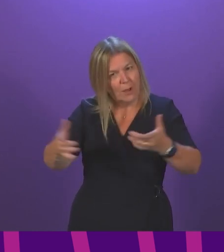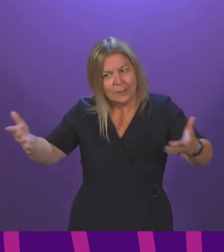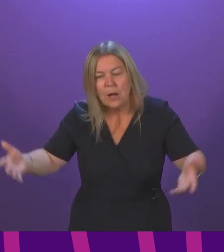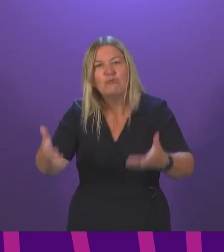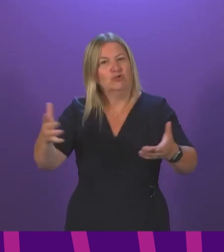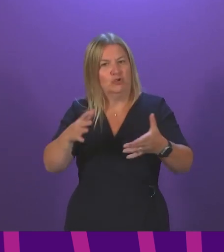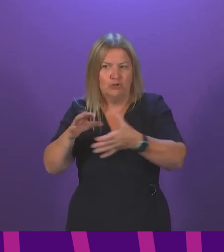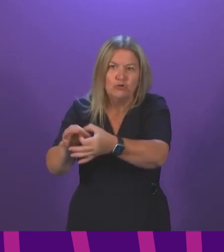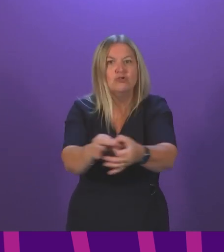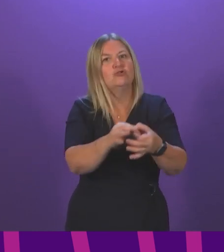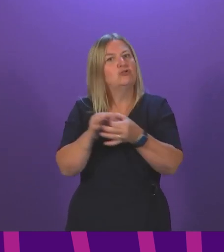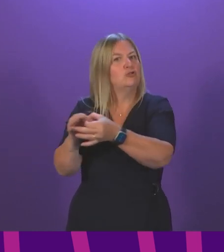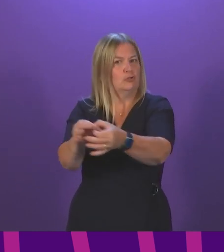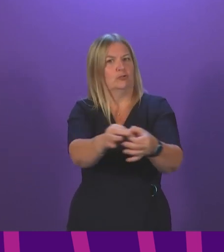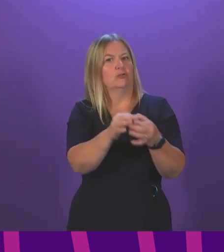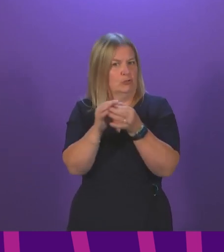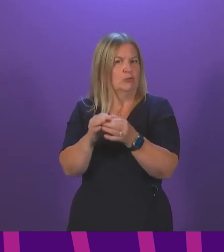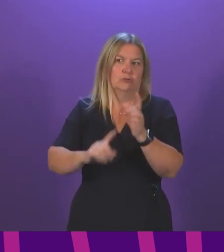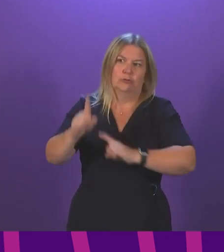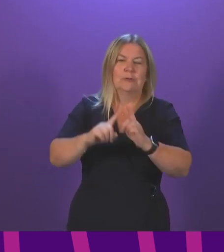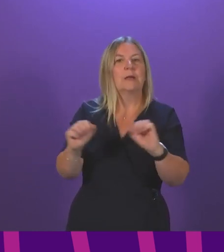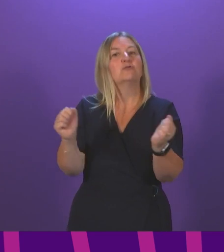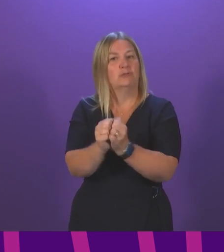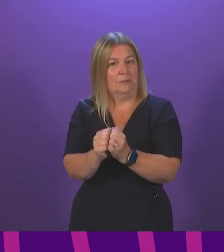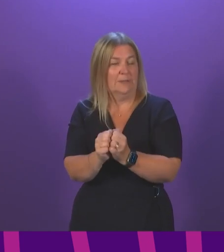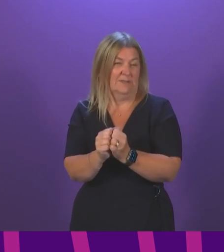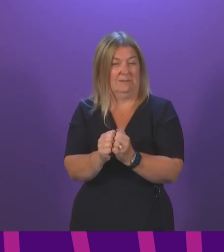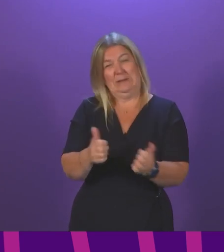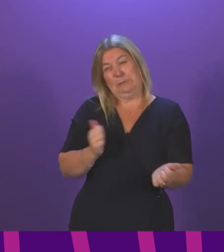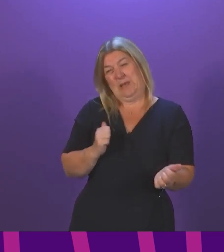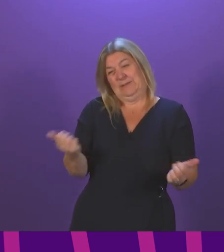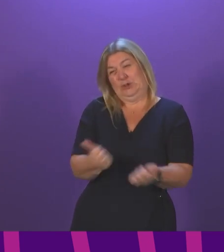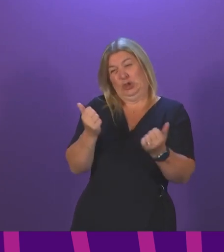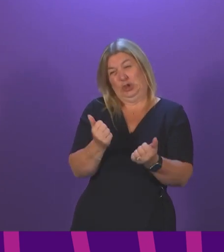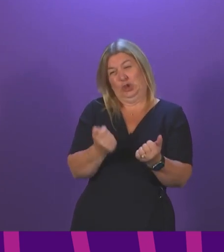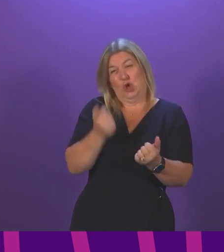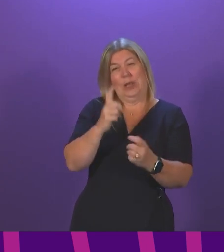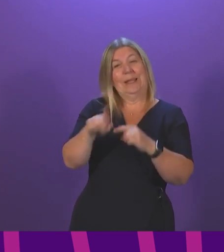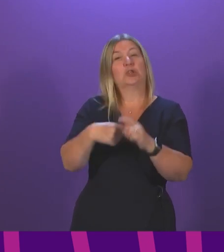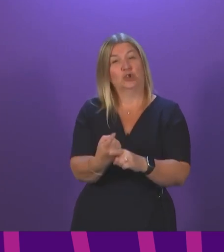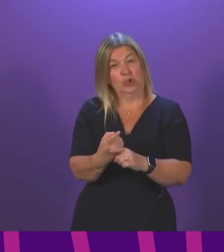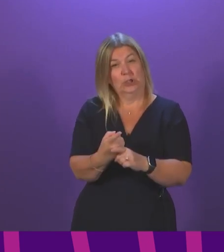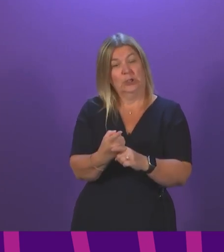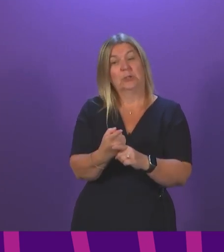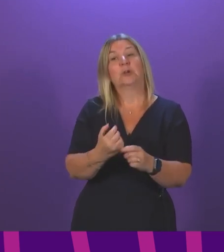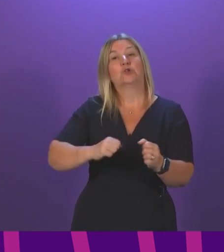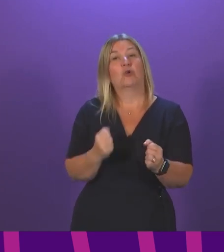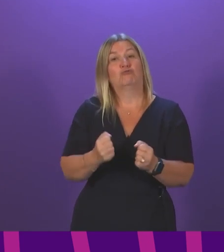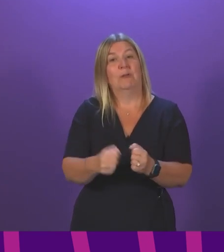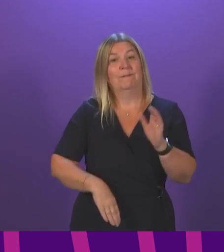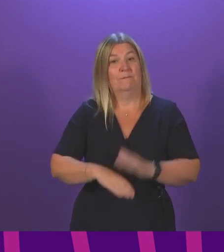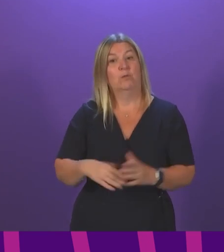of course, we will continue to do the work which we expect to conclude in the early part of next year to bring ScotRail into full public ownership.